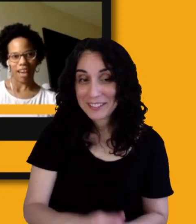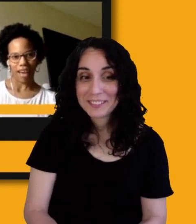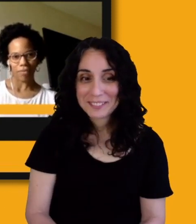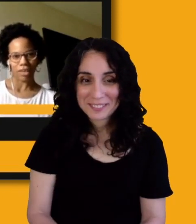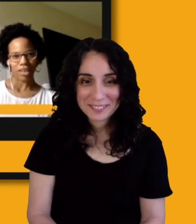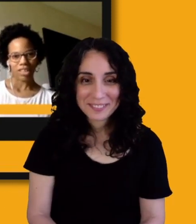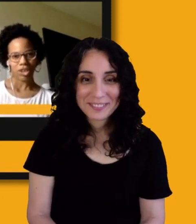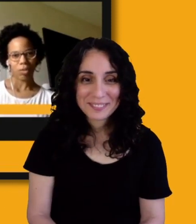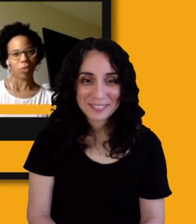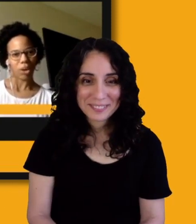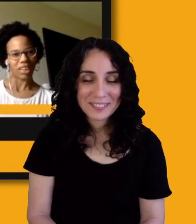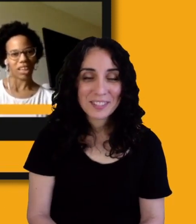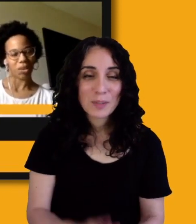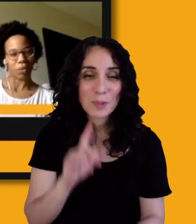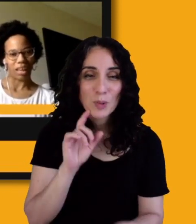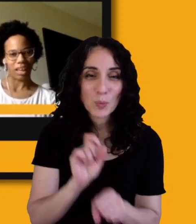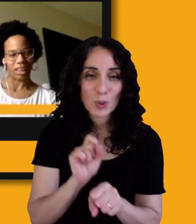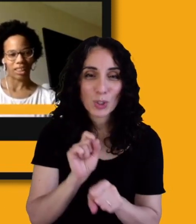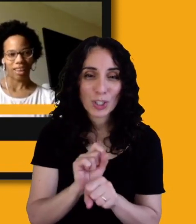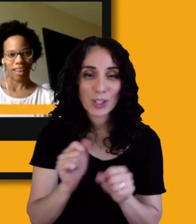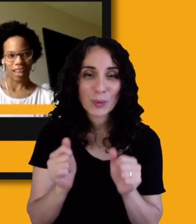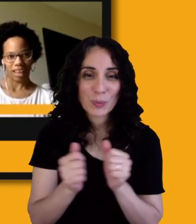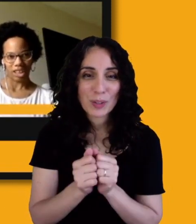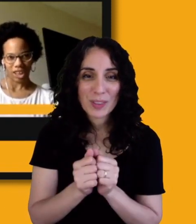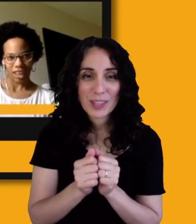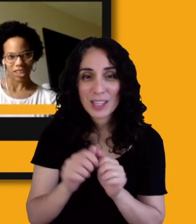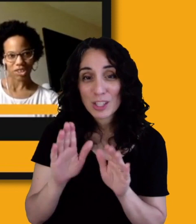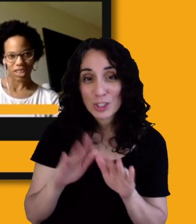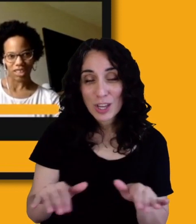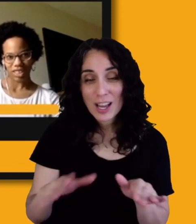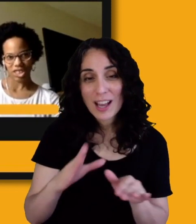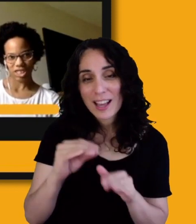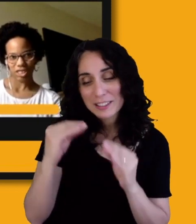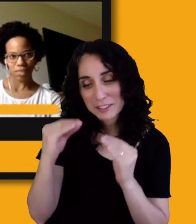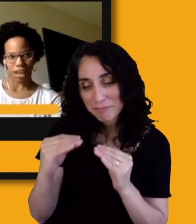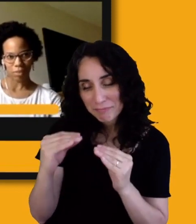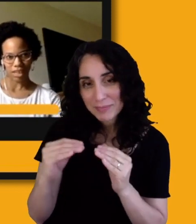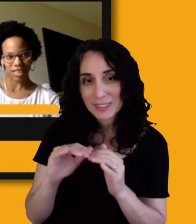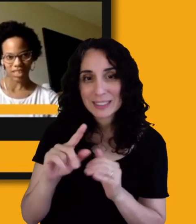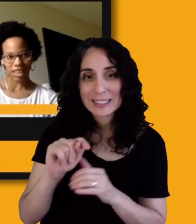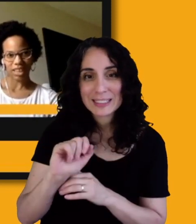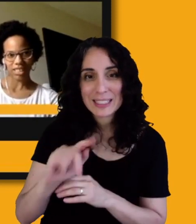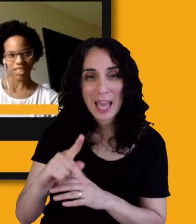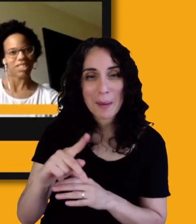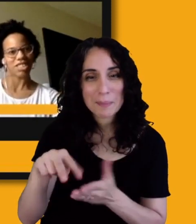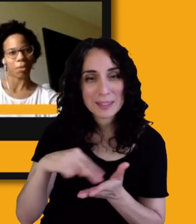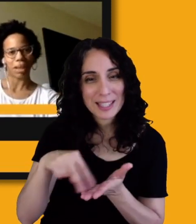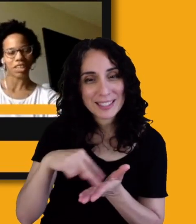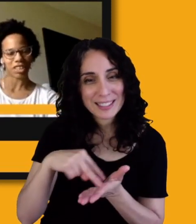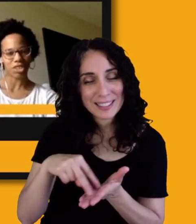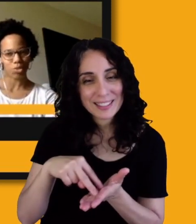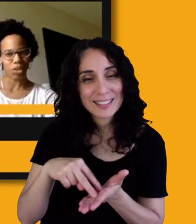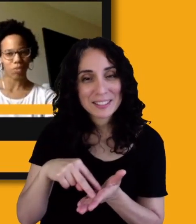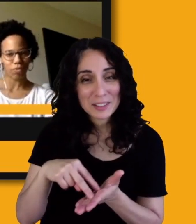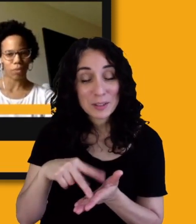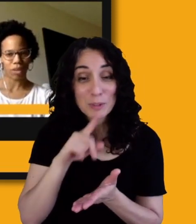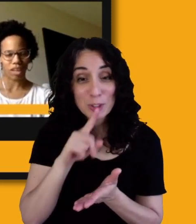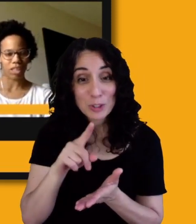And she'll be working with a child and teaching some tap dancing lessons. So, make sure to tune in with us